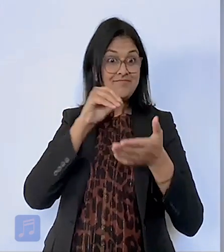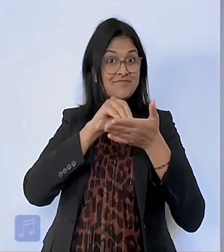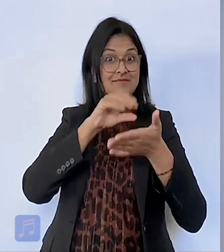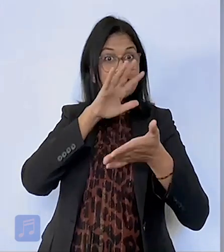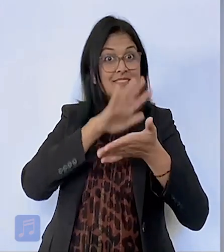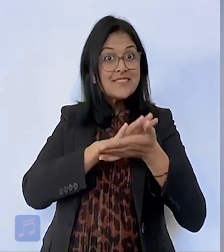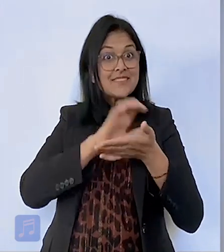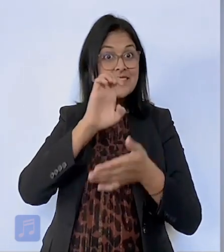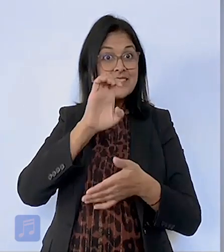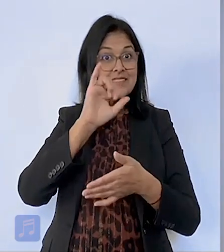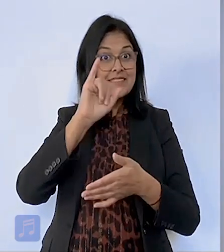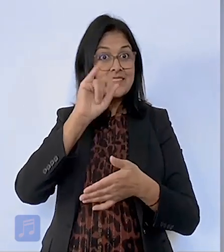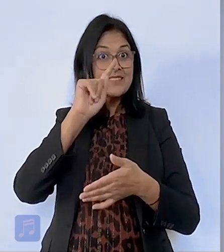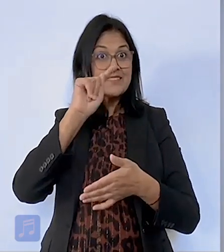and claiming the credit.